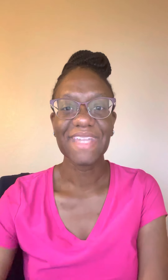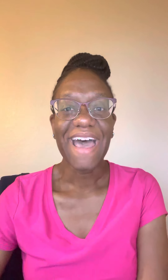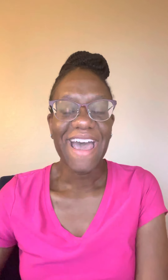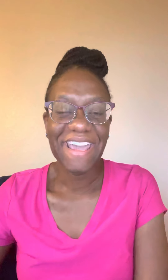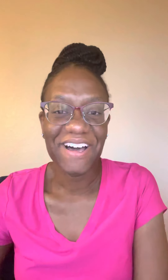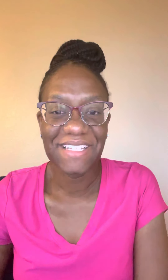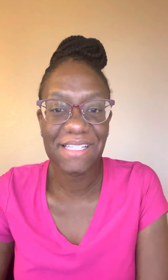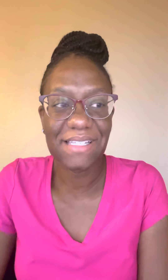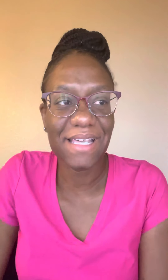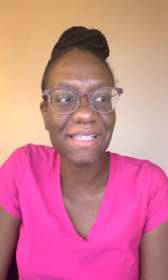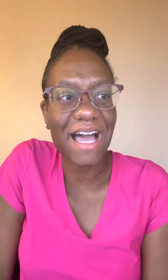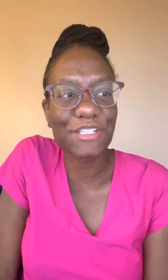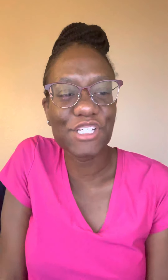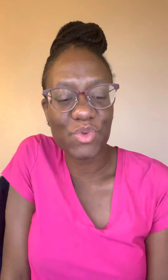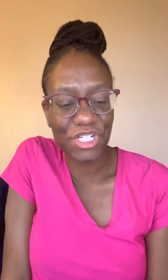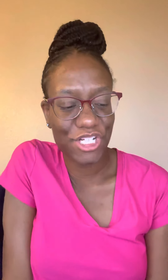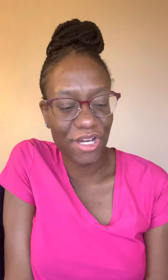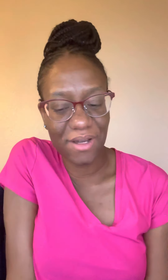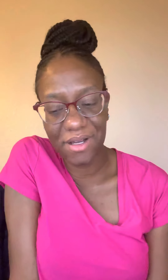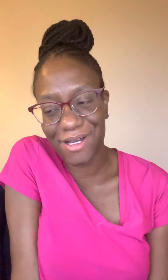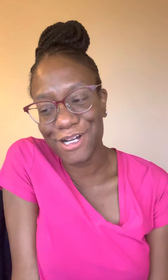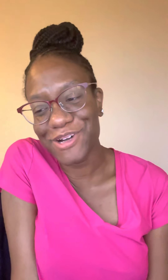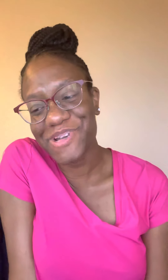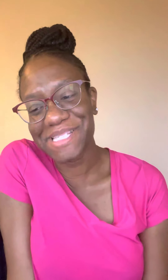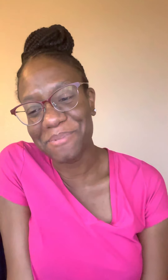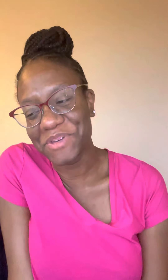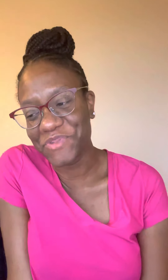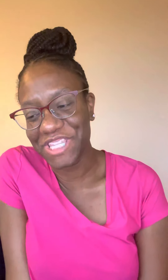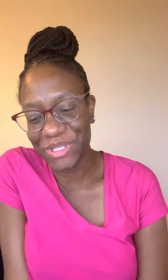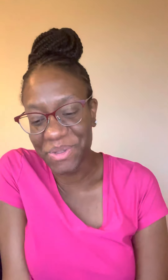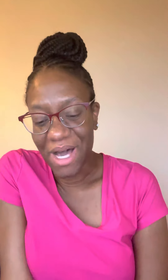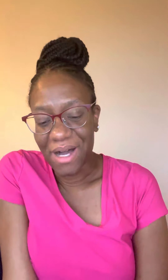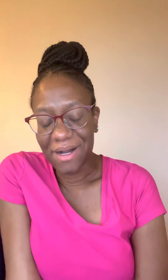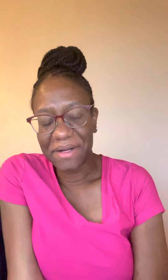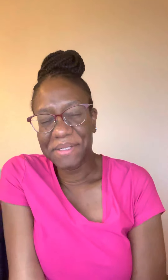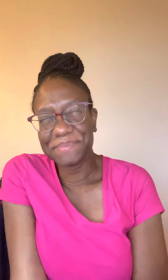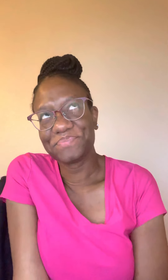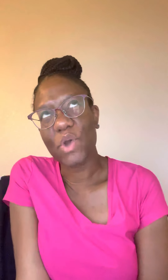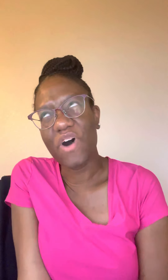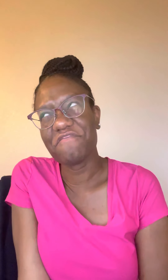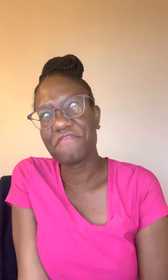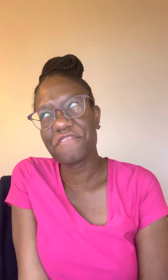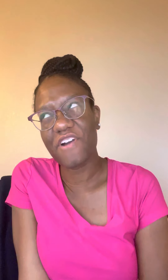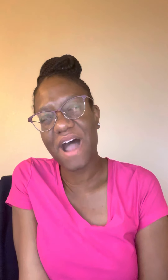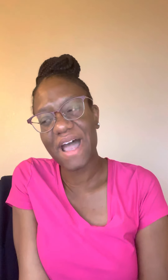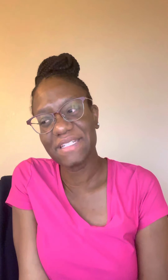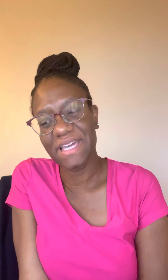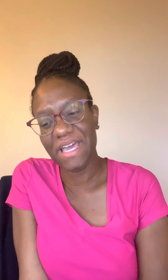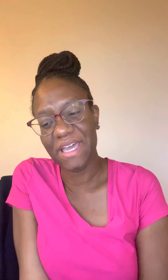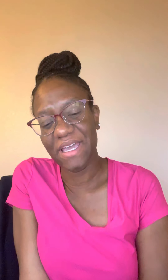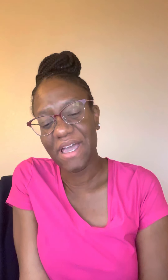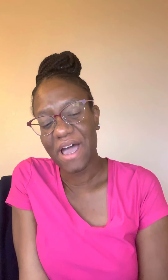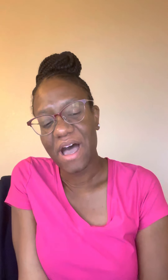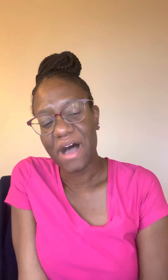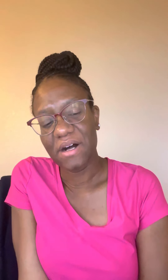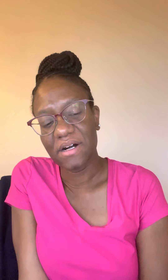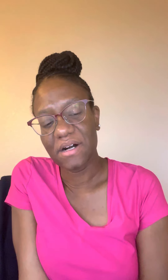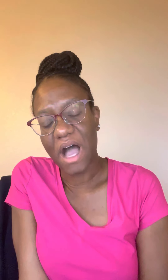Hey y'all, this is Leslie. I just want to share a quick something with you. On Friday, I